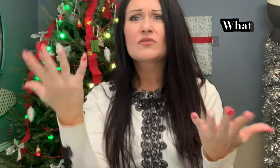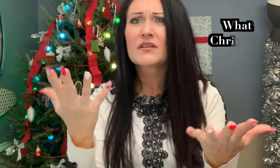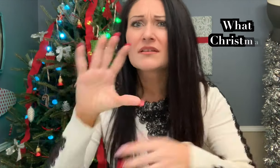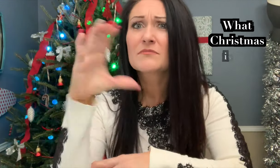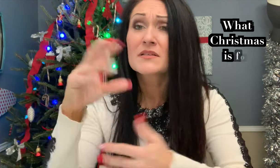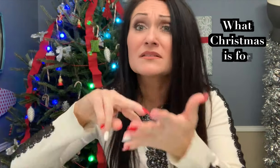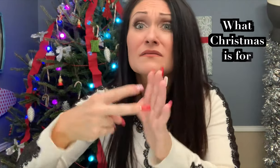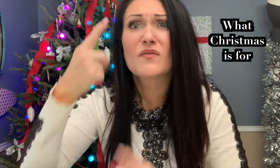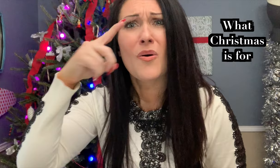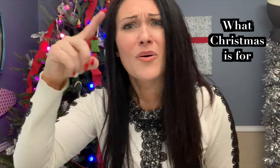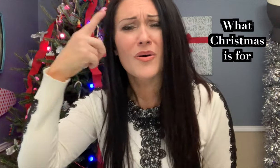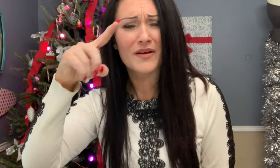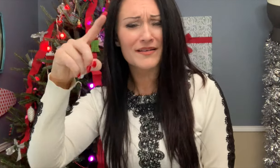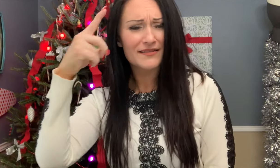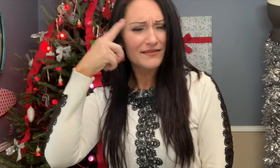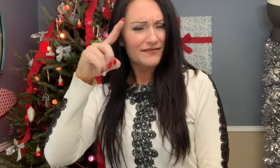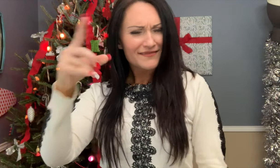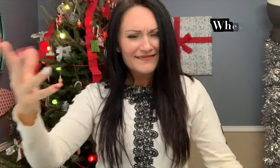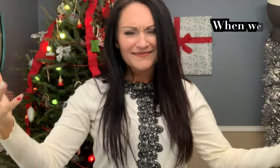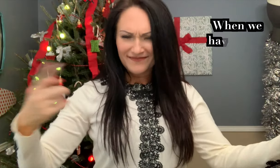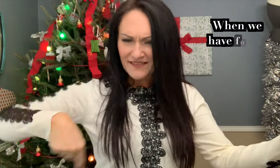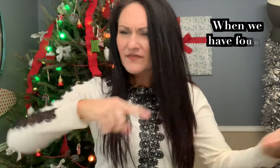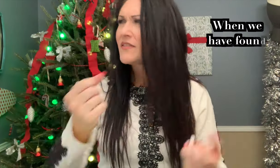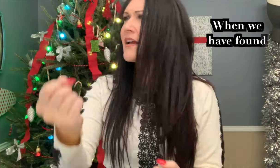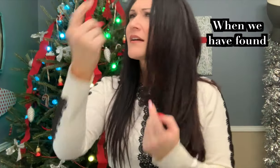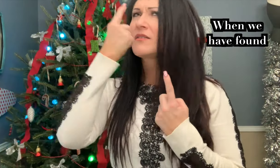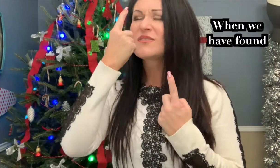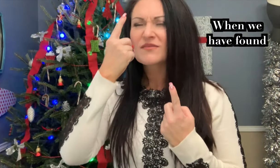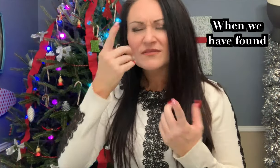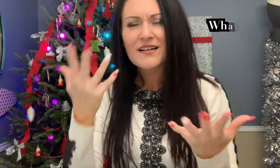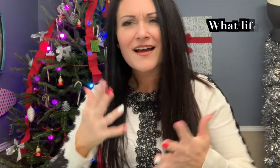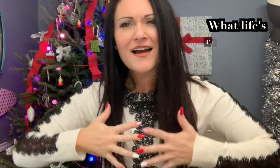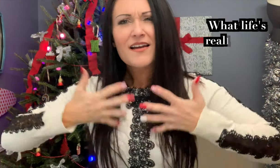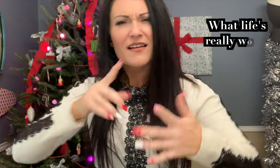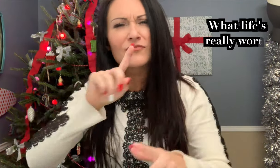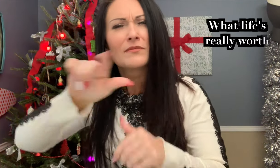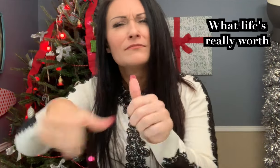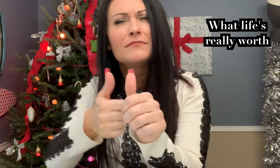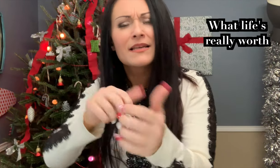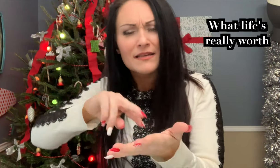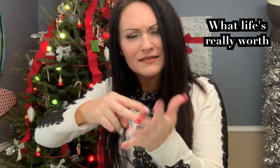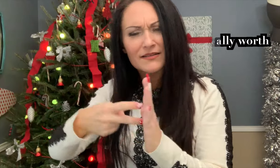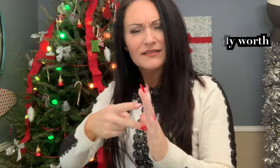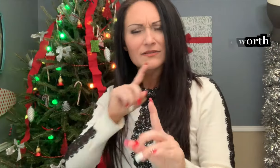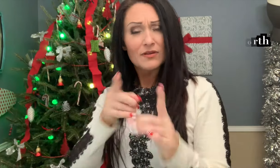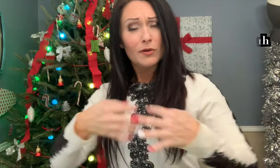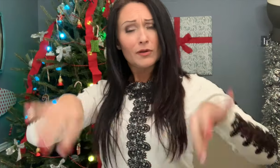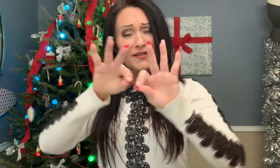Christmas is for. When we have found what life's really worth. There'll